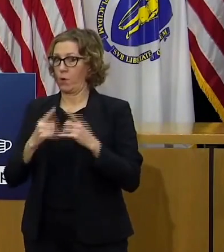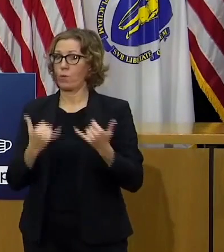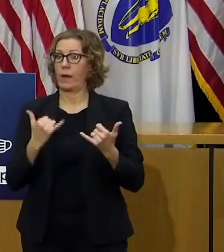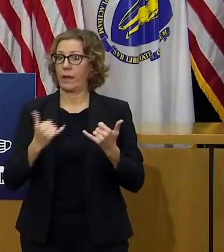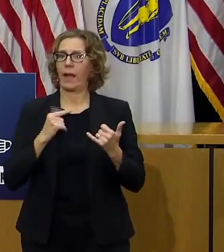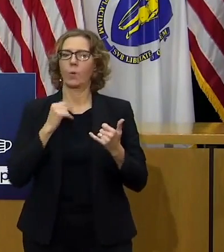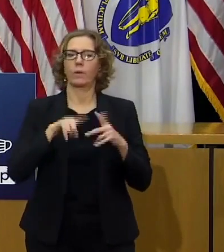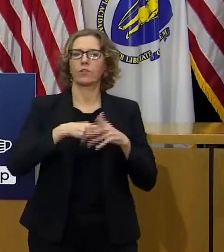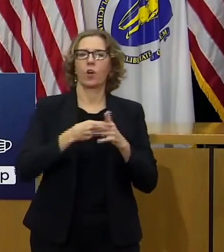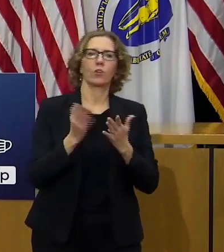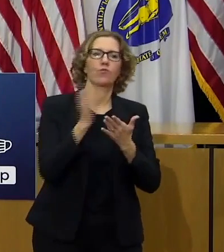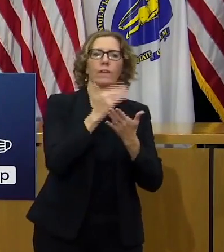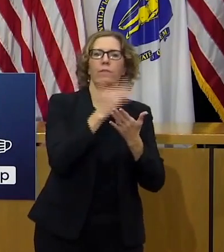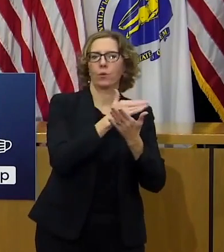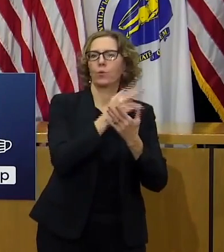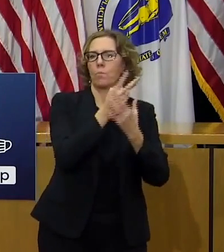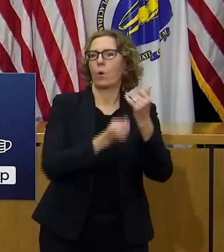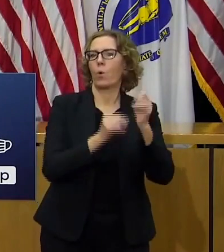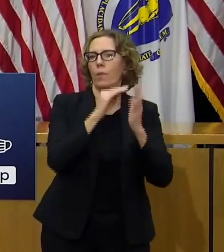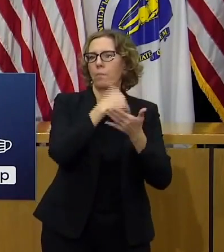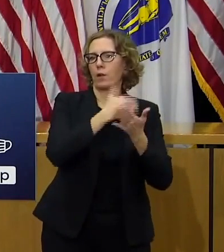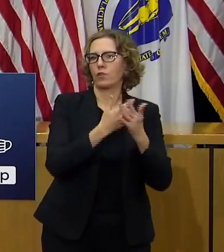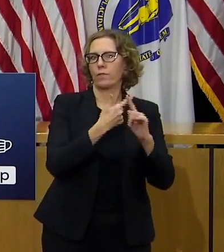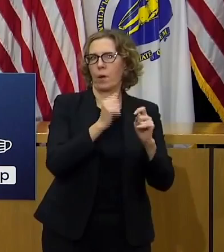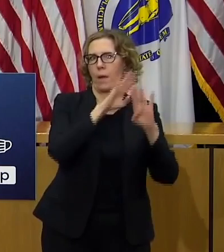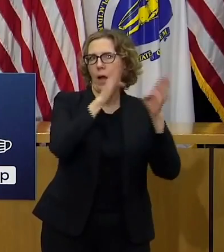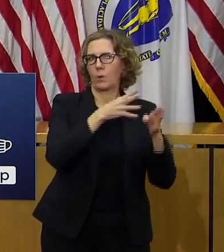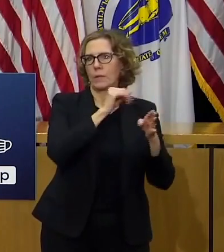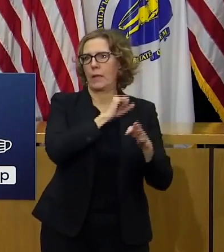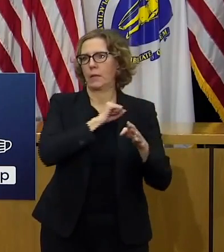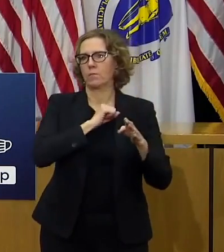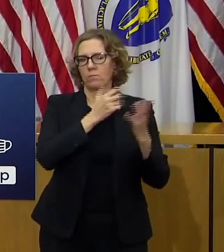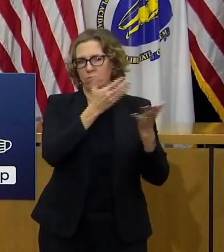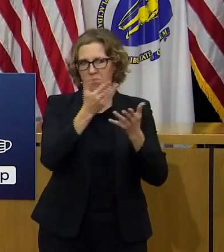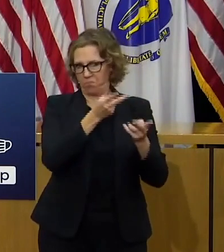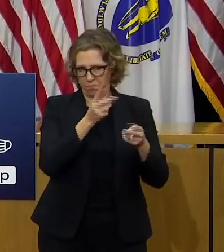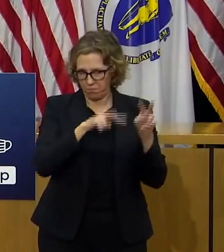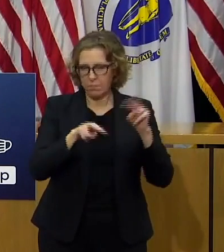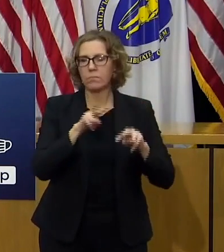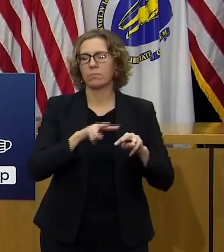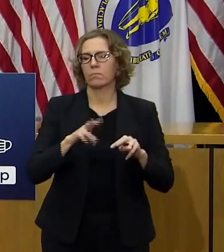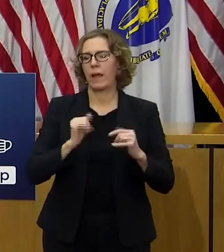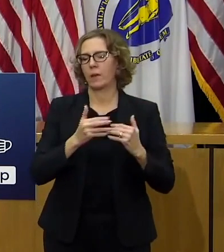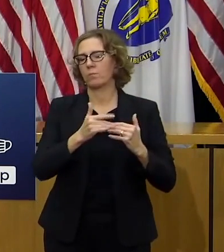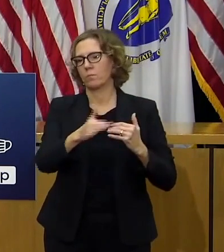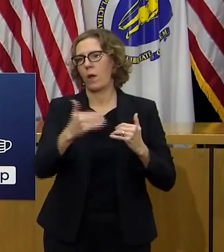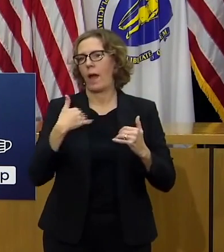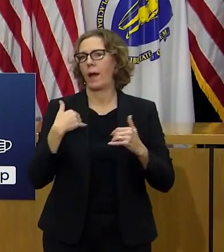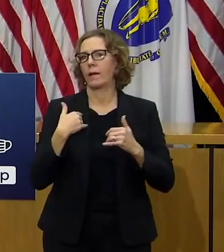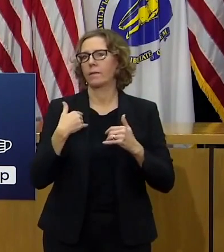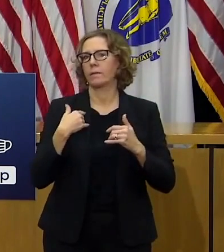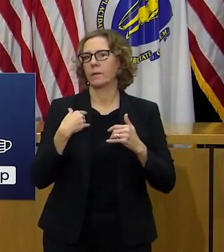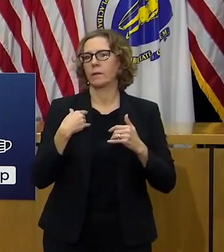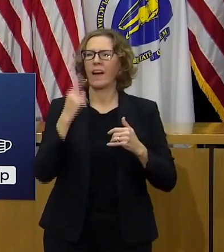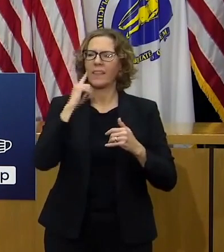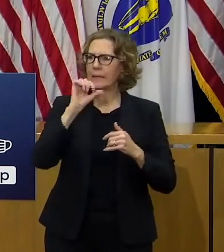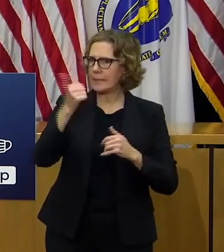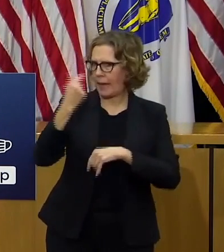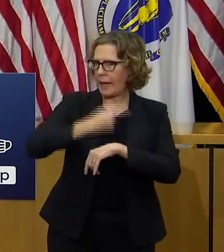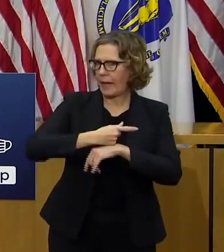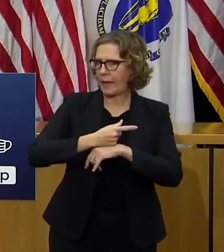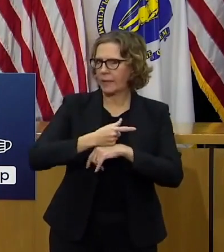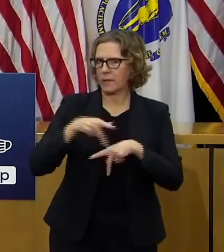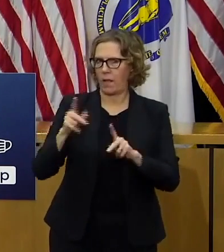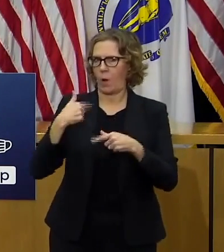reviewing both of those and we know the timelines and the deadlines that we're working on with respect to them we get 10 days in each case